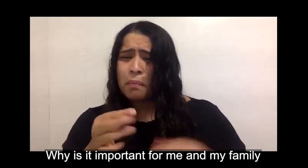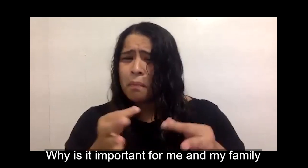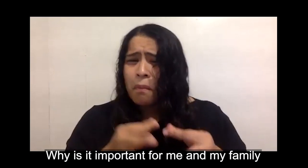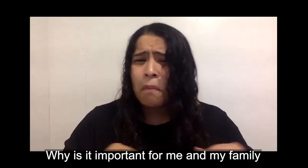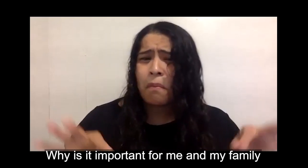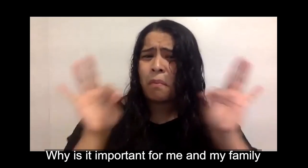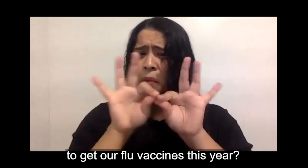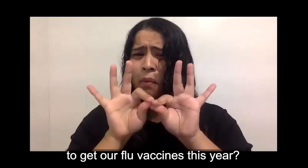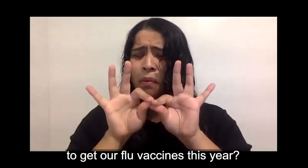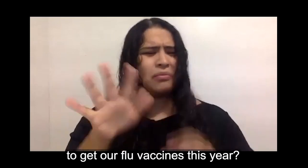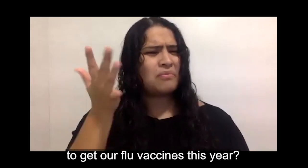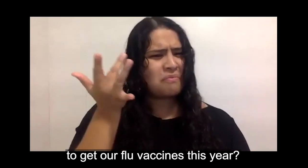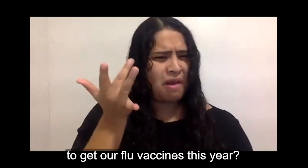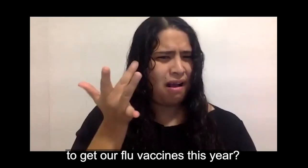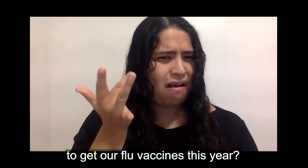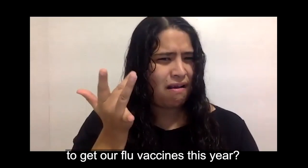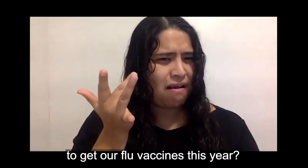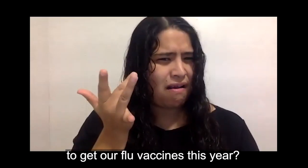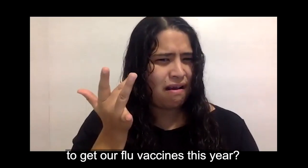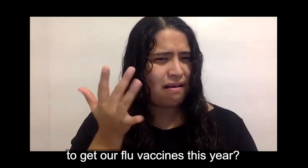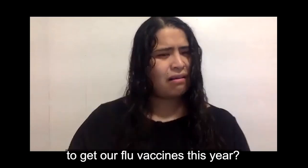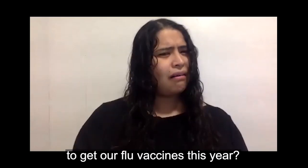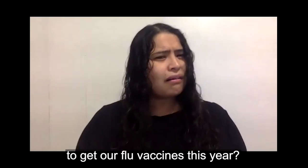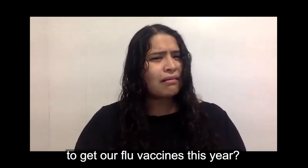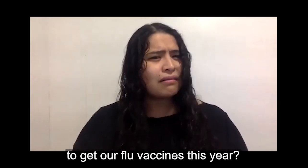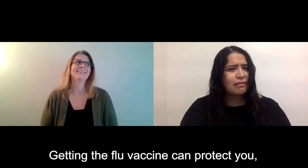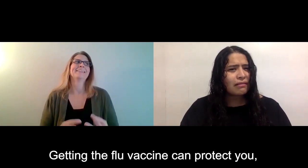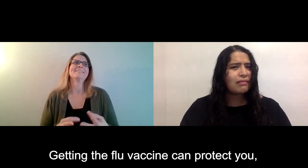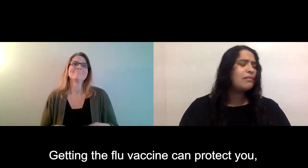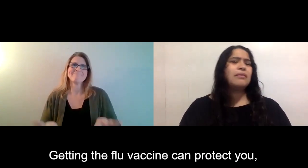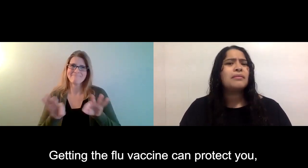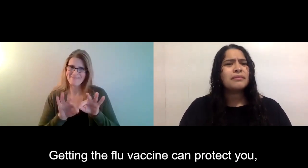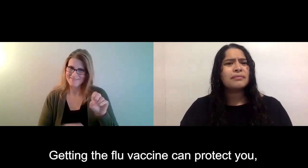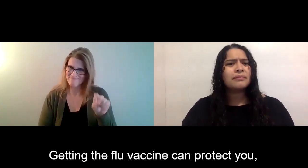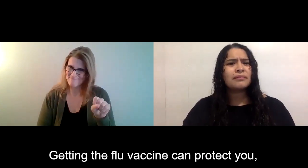Why is it important for me and my family to get our flu vaccines this year?